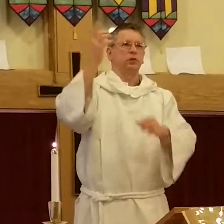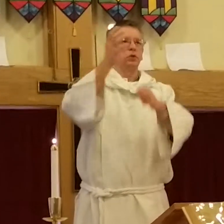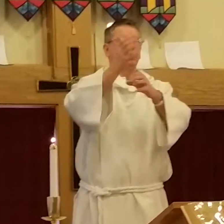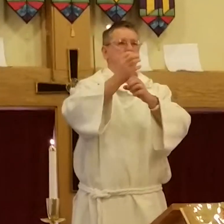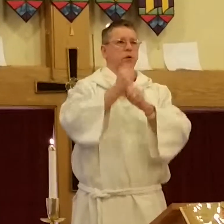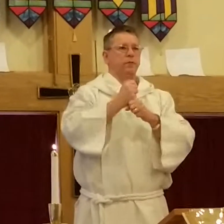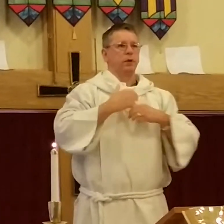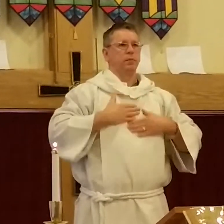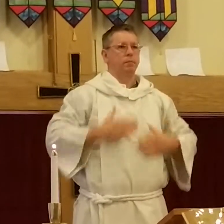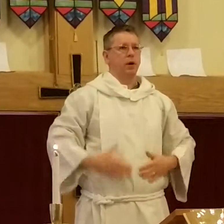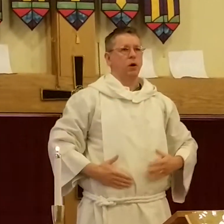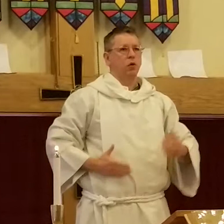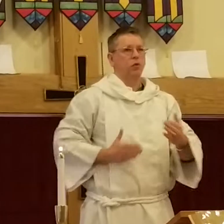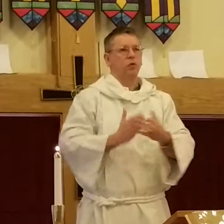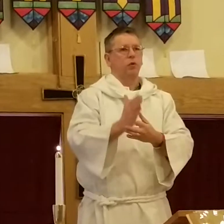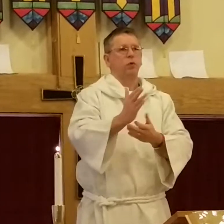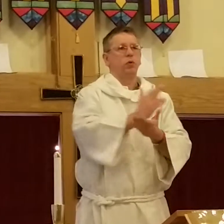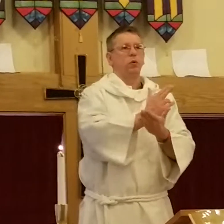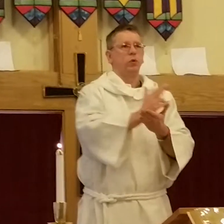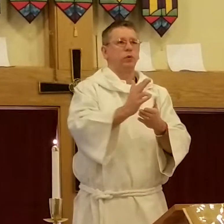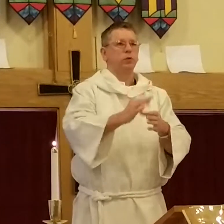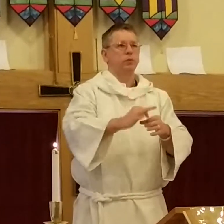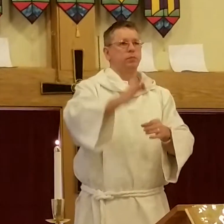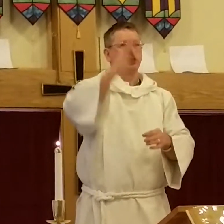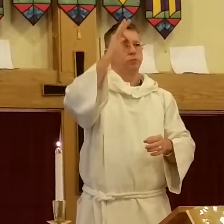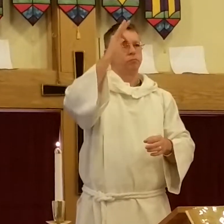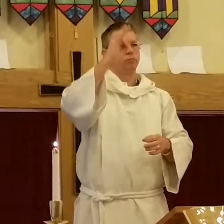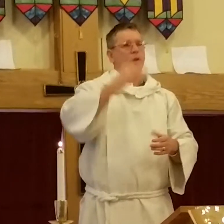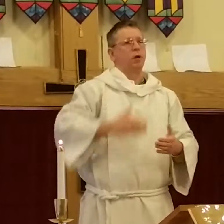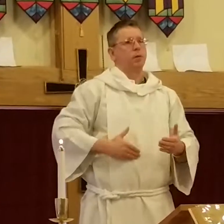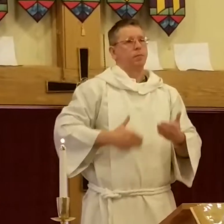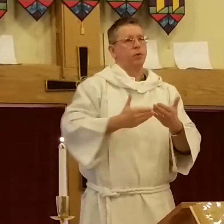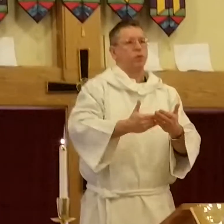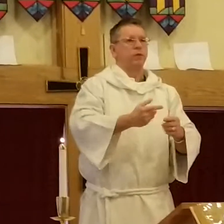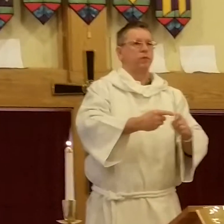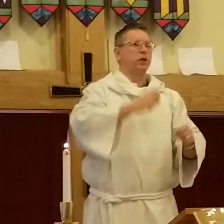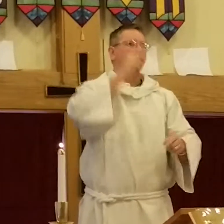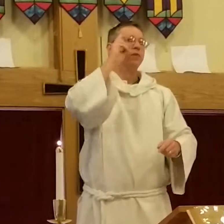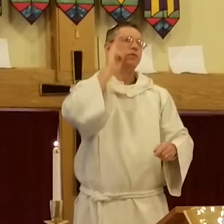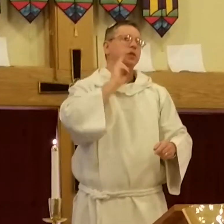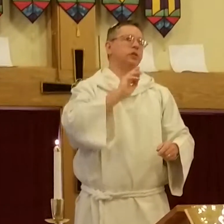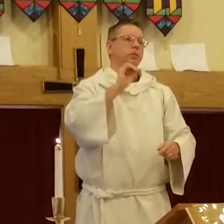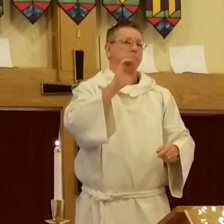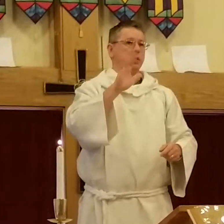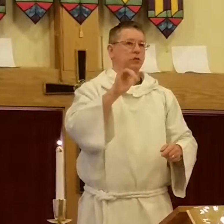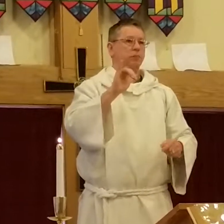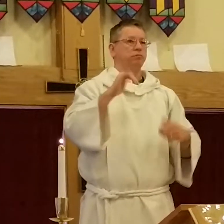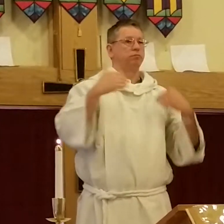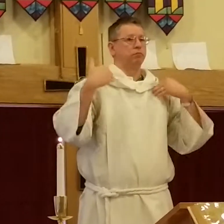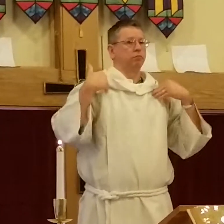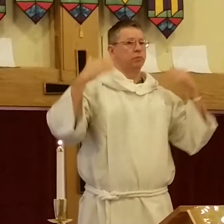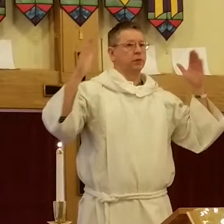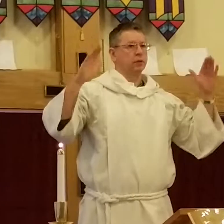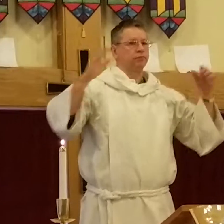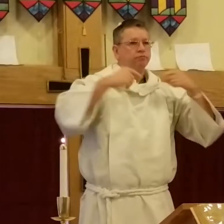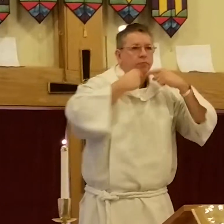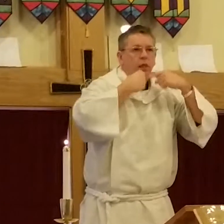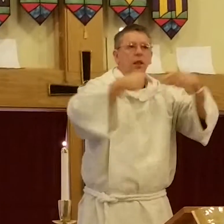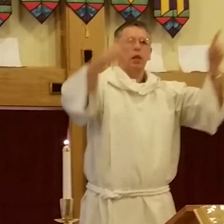received a body through the Holy Spirit, born from the Virgin Mary. The angels